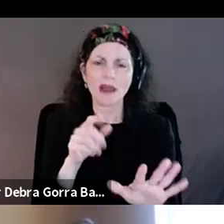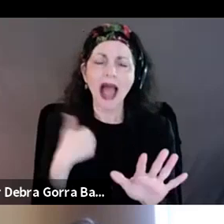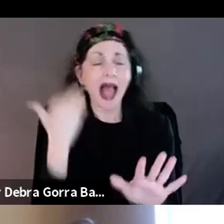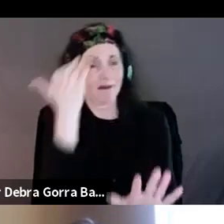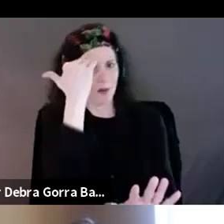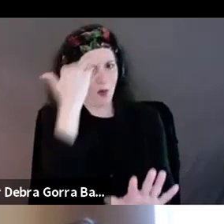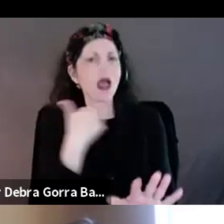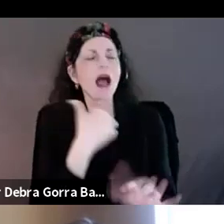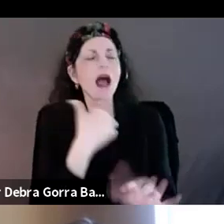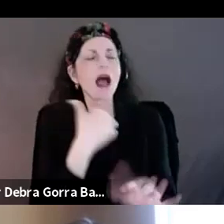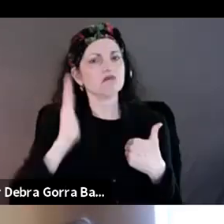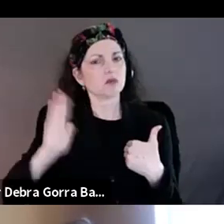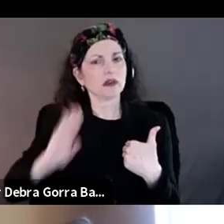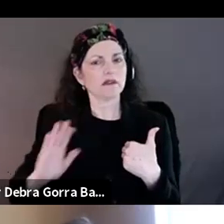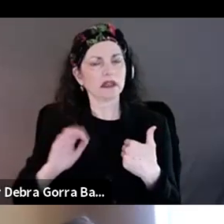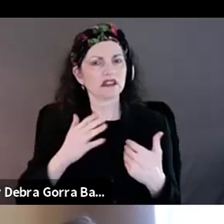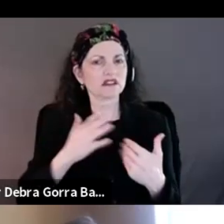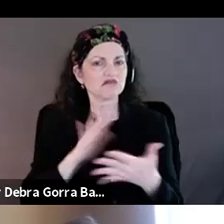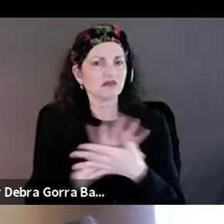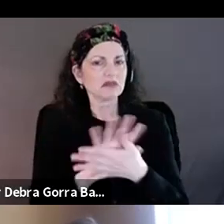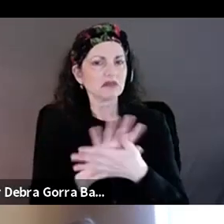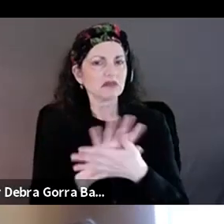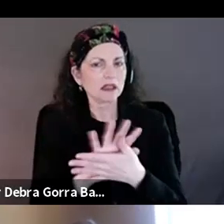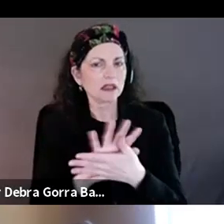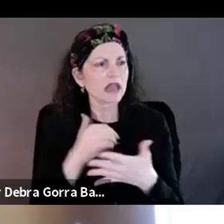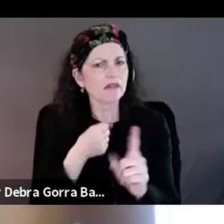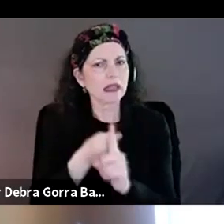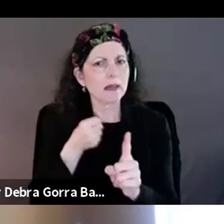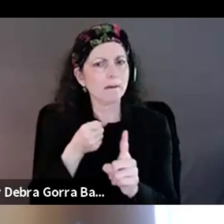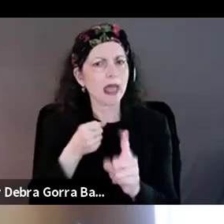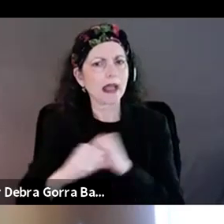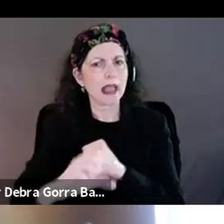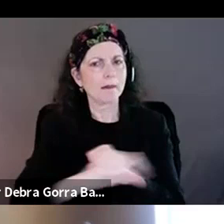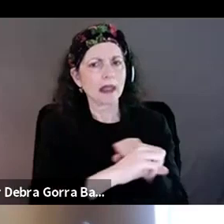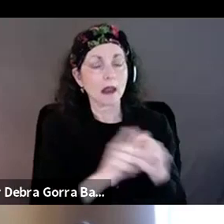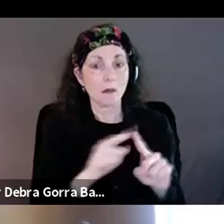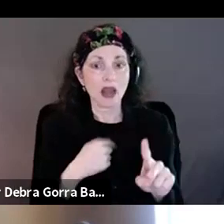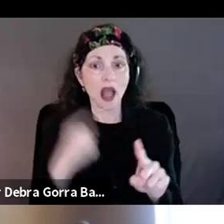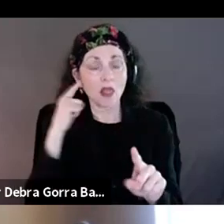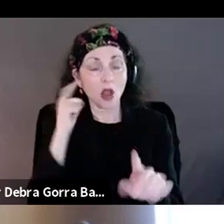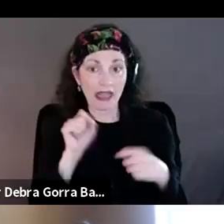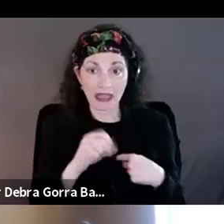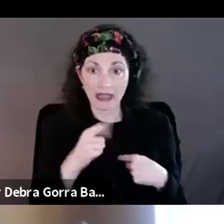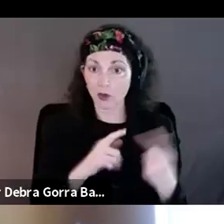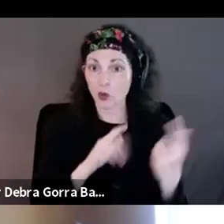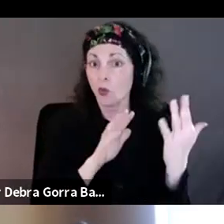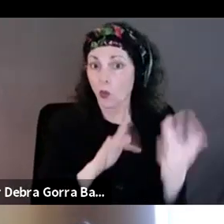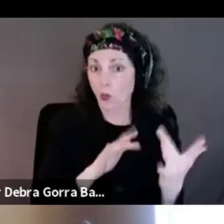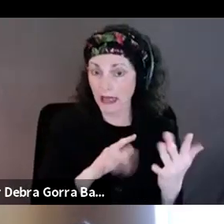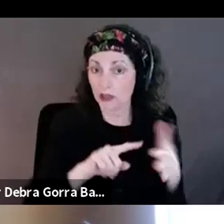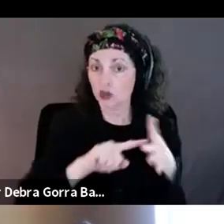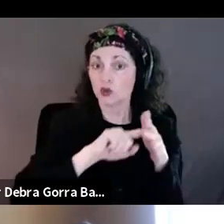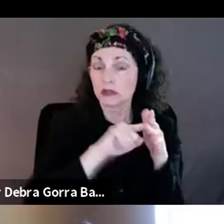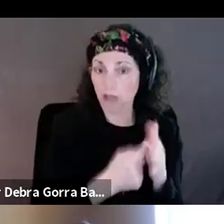campaigns with my previous documentaries and and I've always found that, like, if you wait to start fundraising for the impact campaign or you wait to start